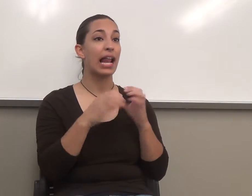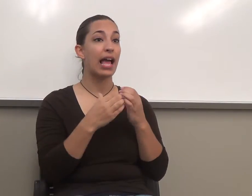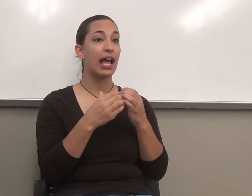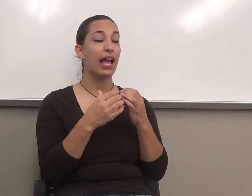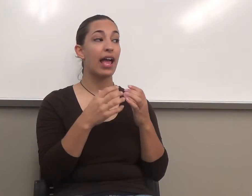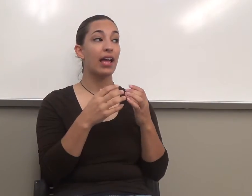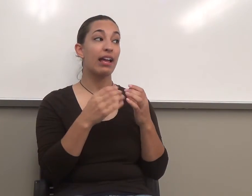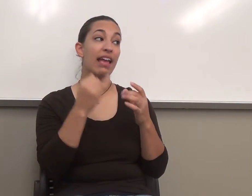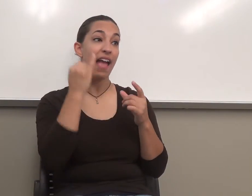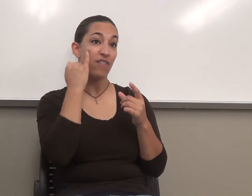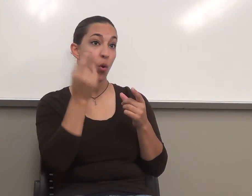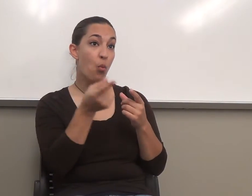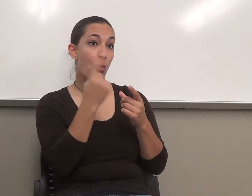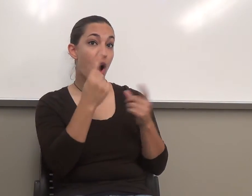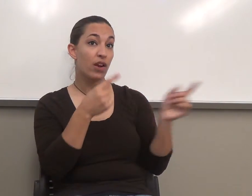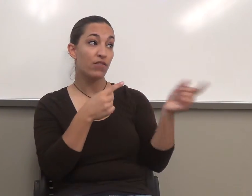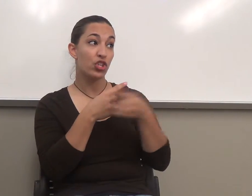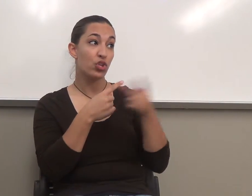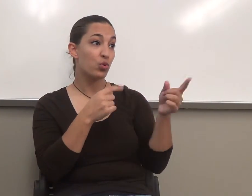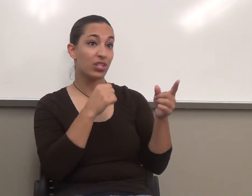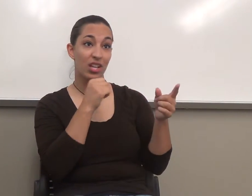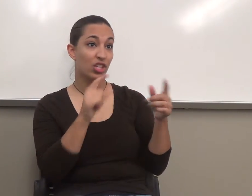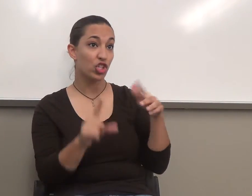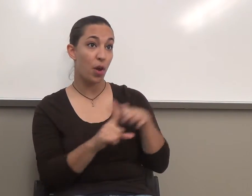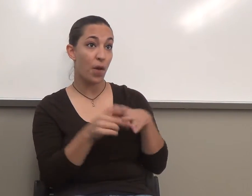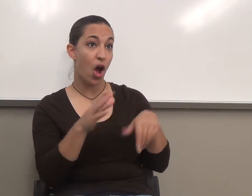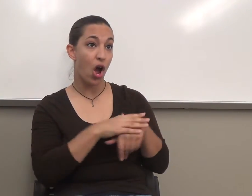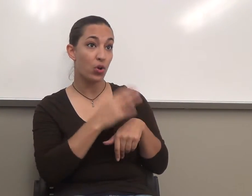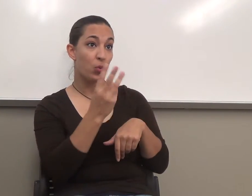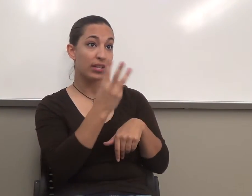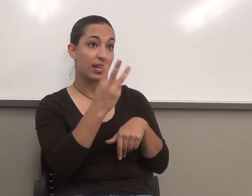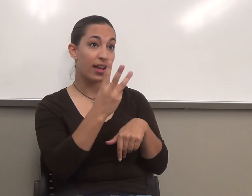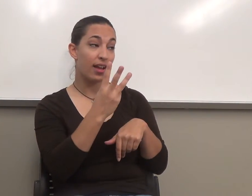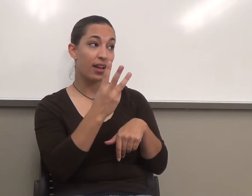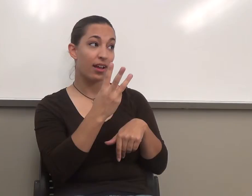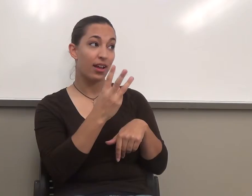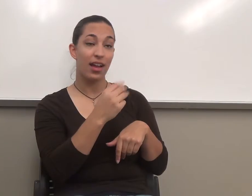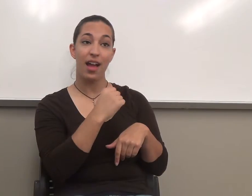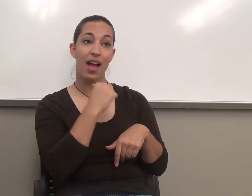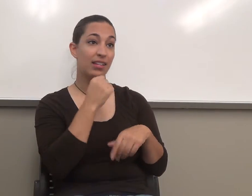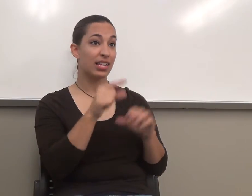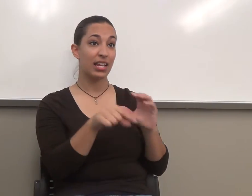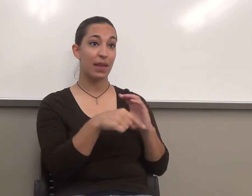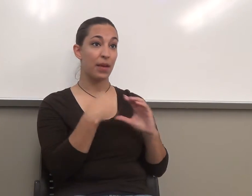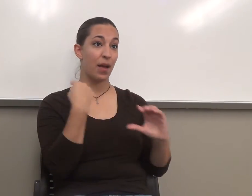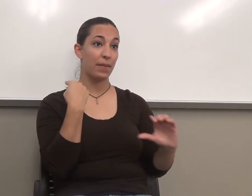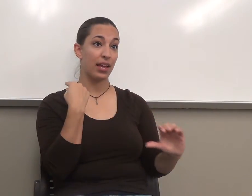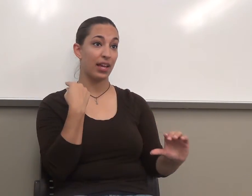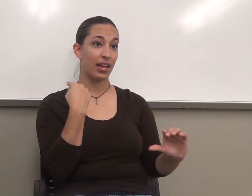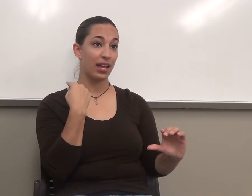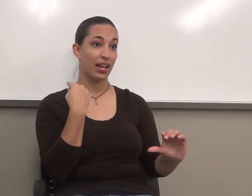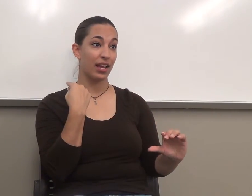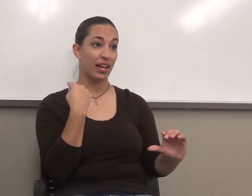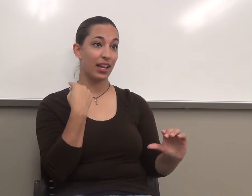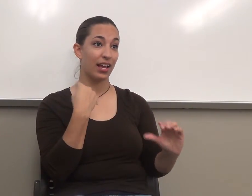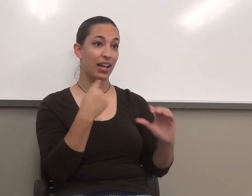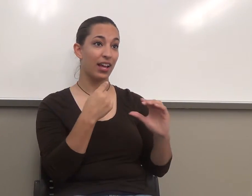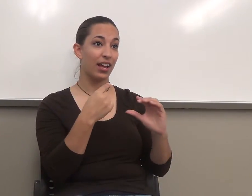does not show up on Wednesday and hasn't emailed me, I will drop you and add that person. So be